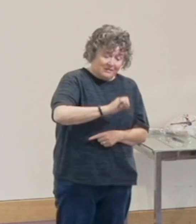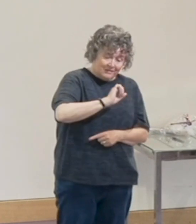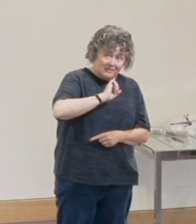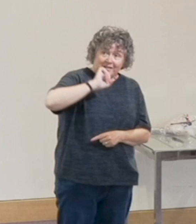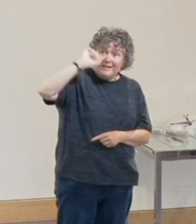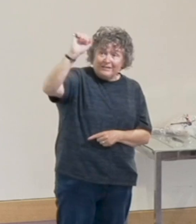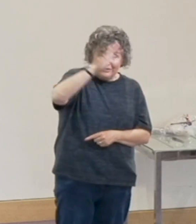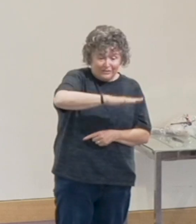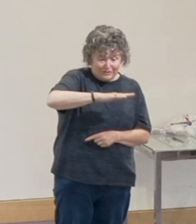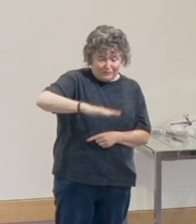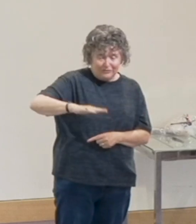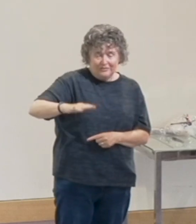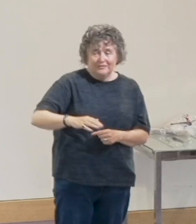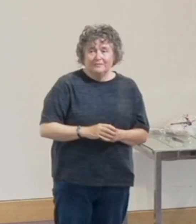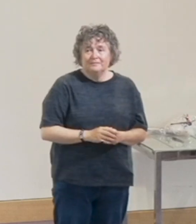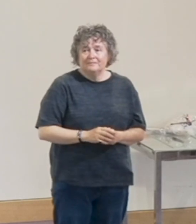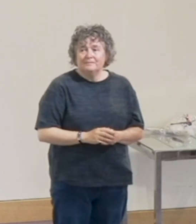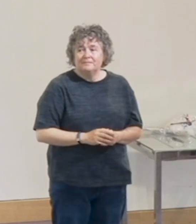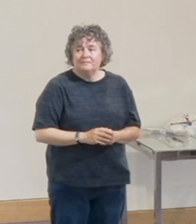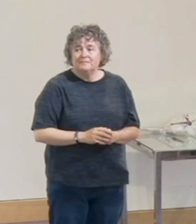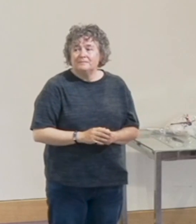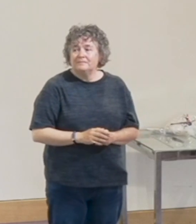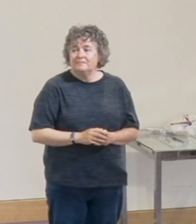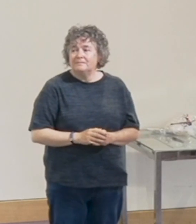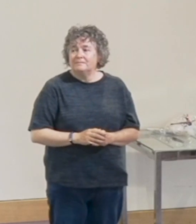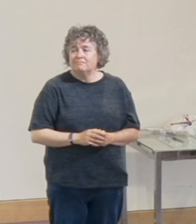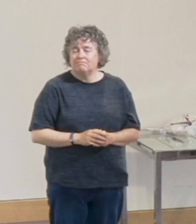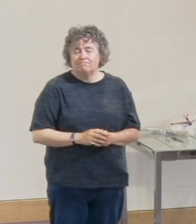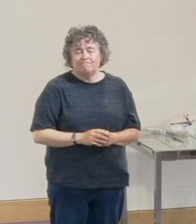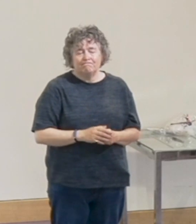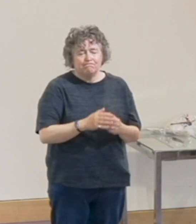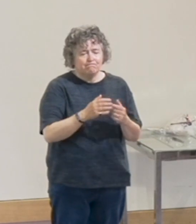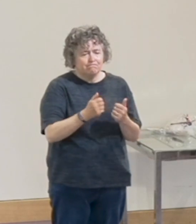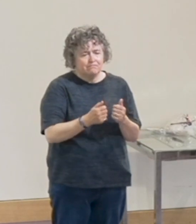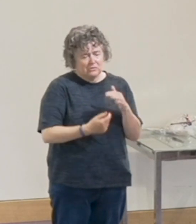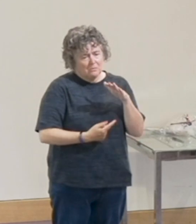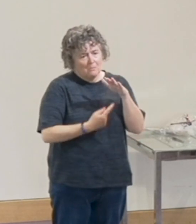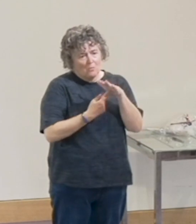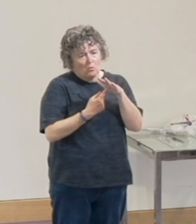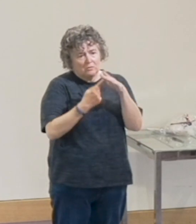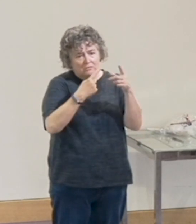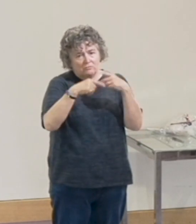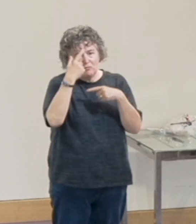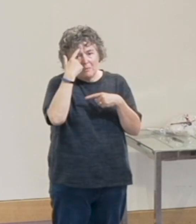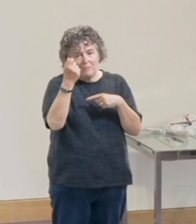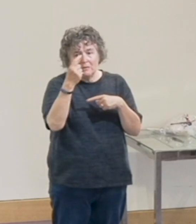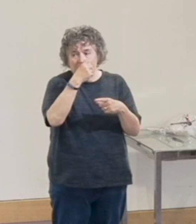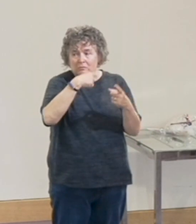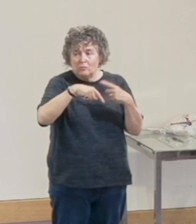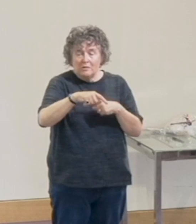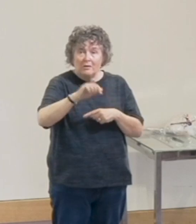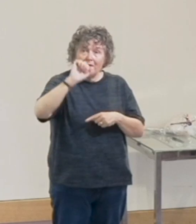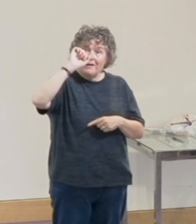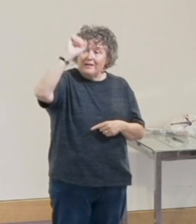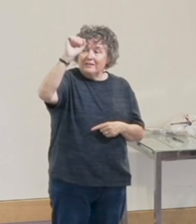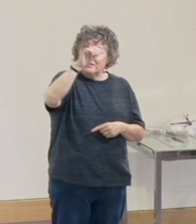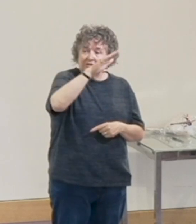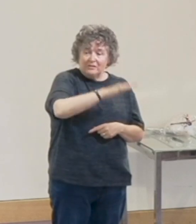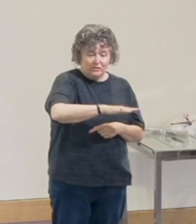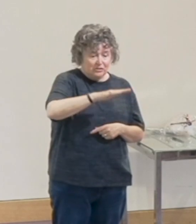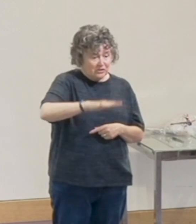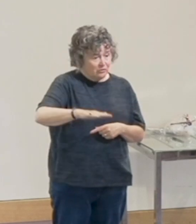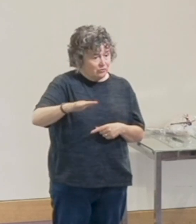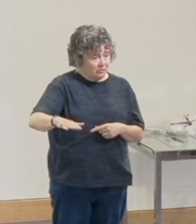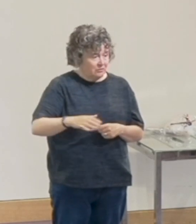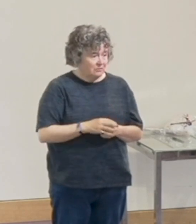good gifts. And it's good to remind ourselves that that is what we are. We are his children. For those